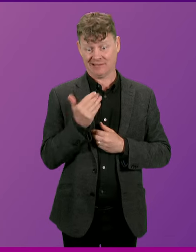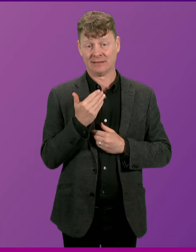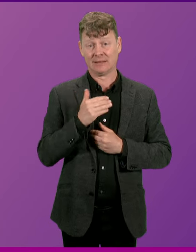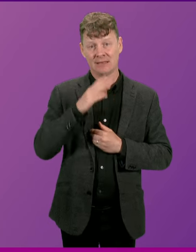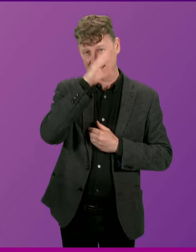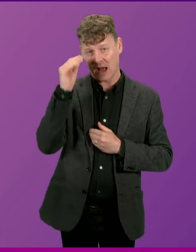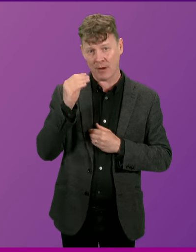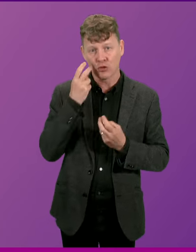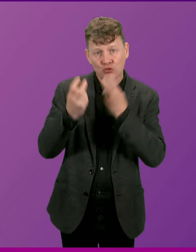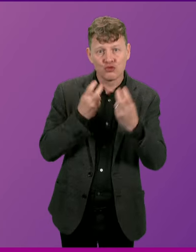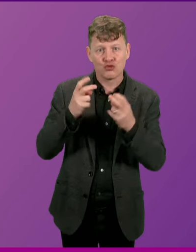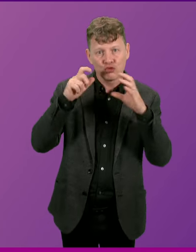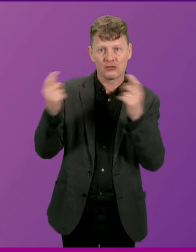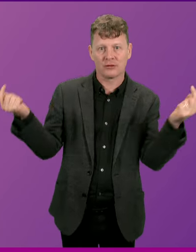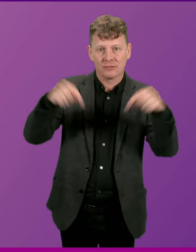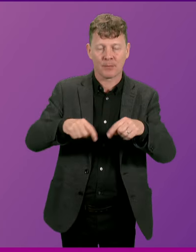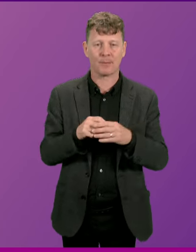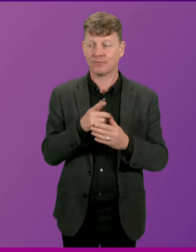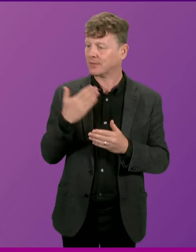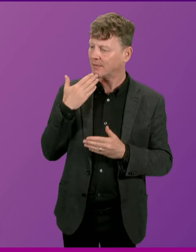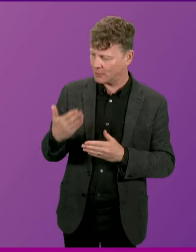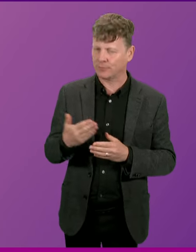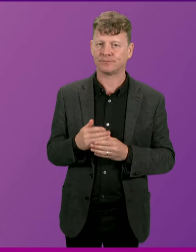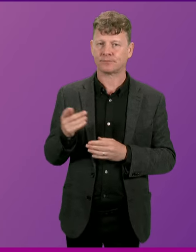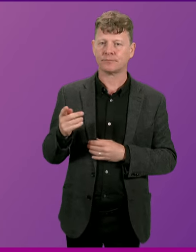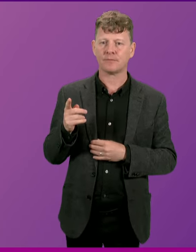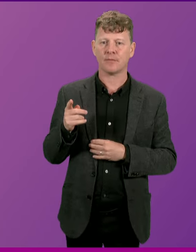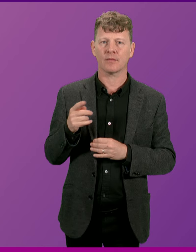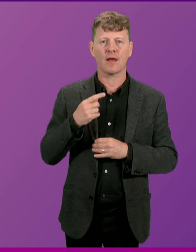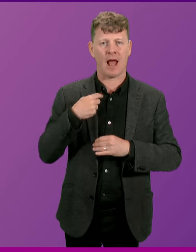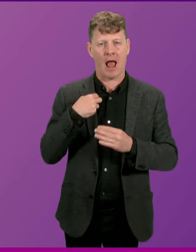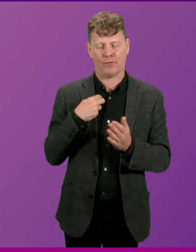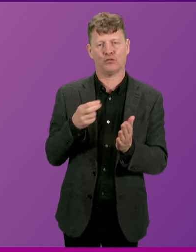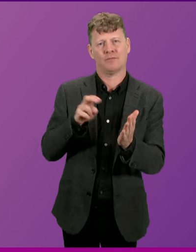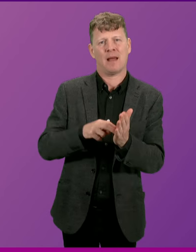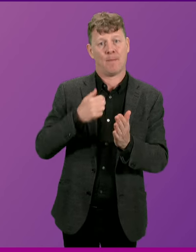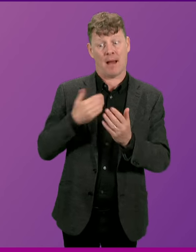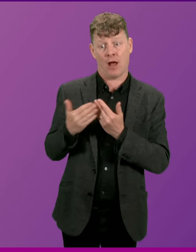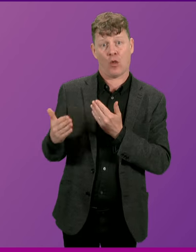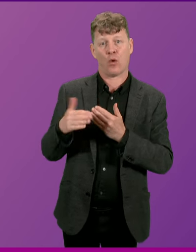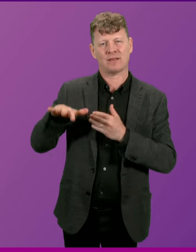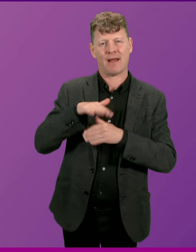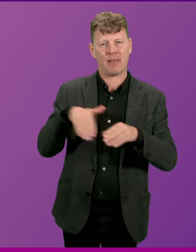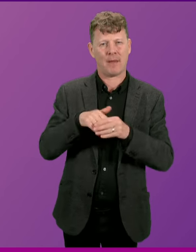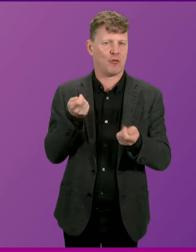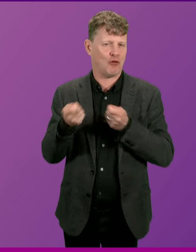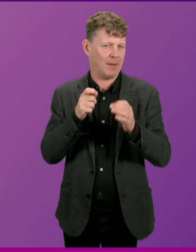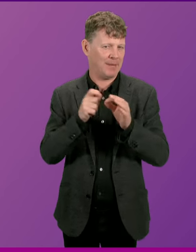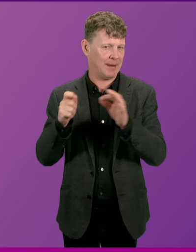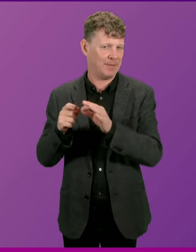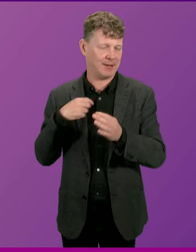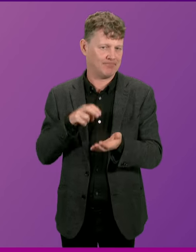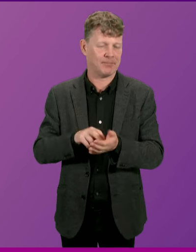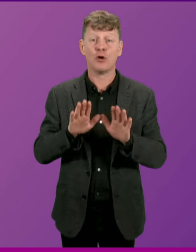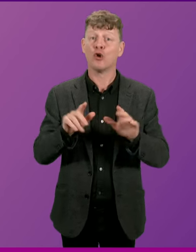Minister. Thank you, Presiding Officer. I refer members to my register of interest in terms of close family members running a B&B. The short-term let